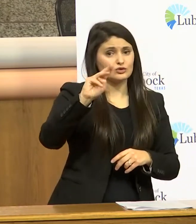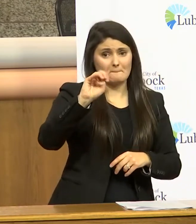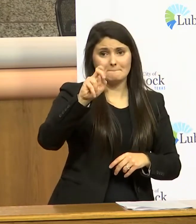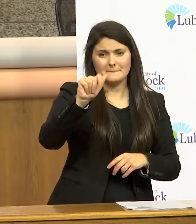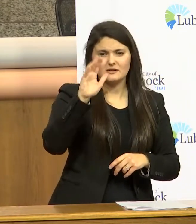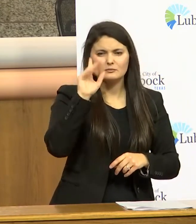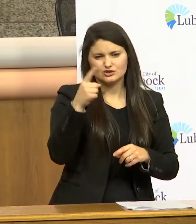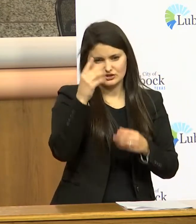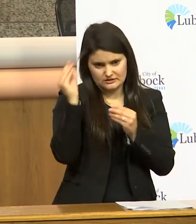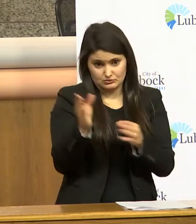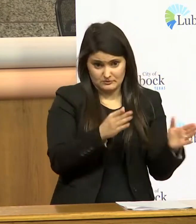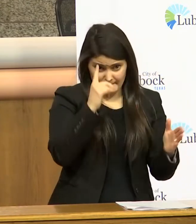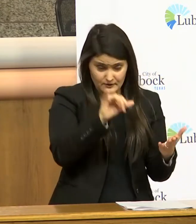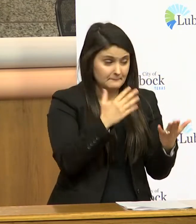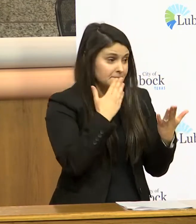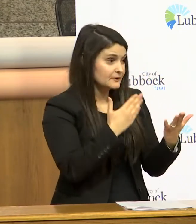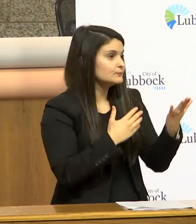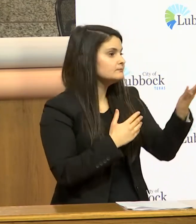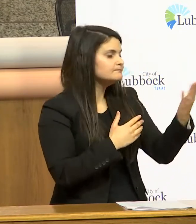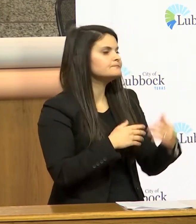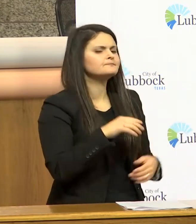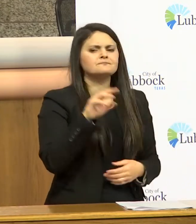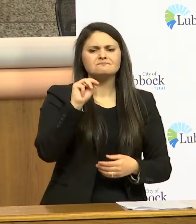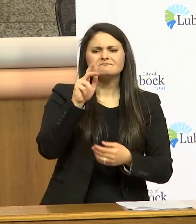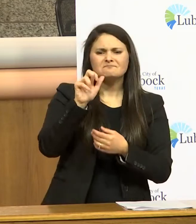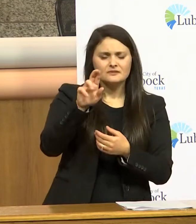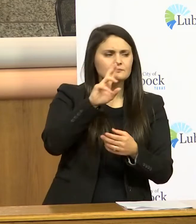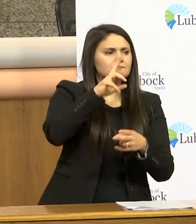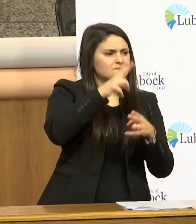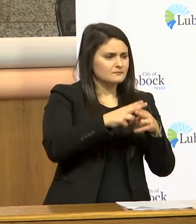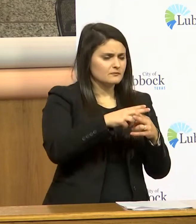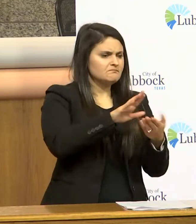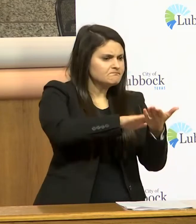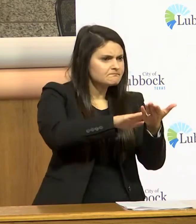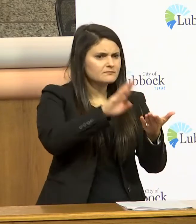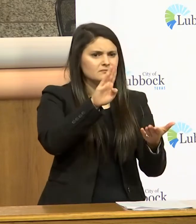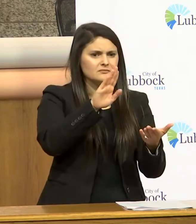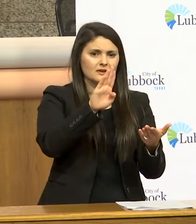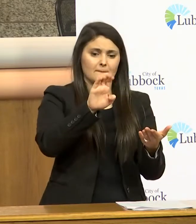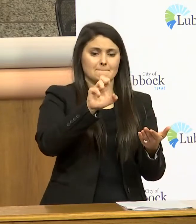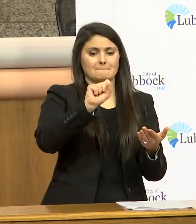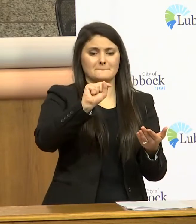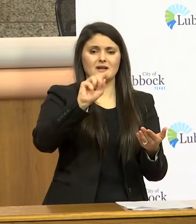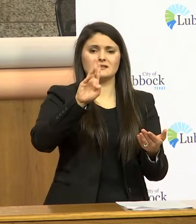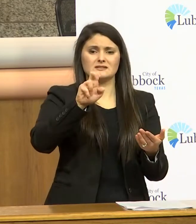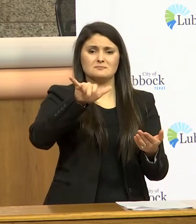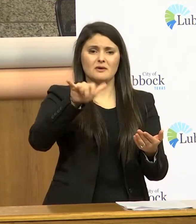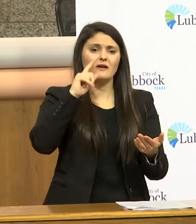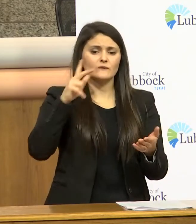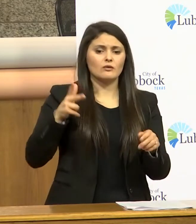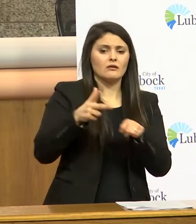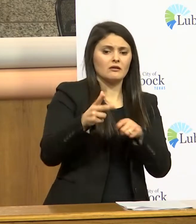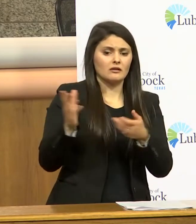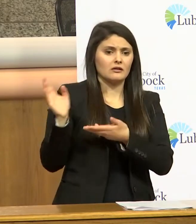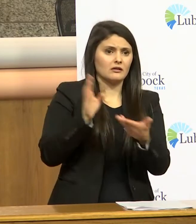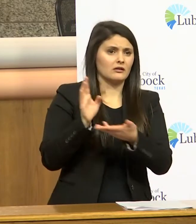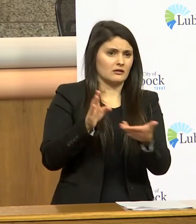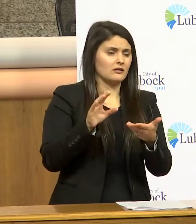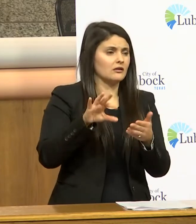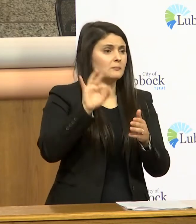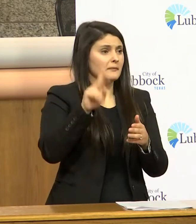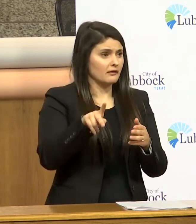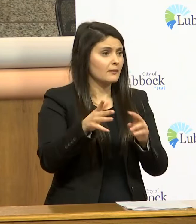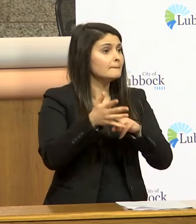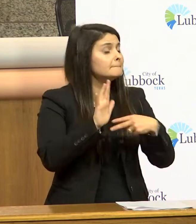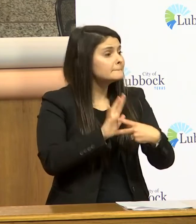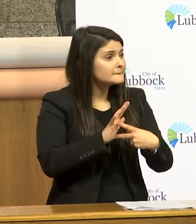thank you mayor you complimented best buy for going to curbside service pickup does that